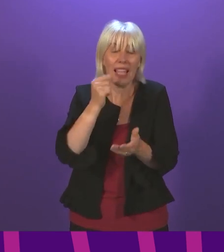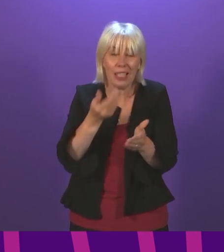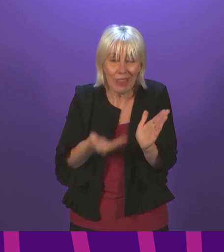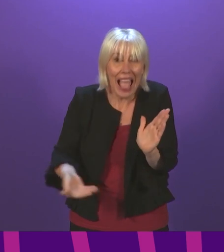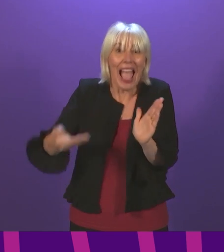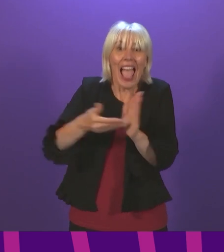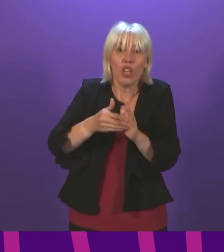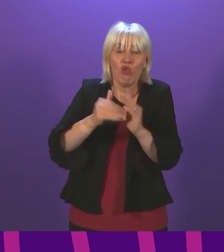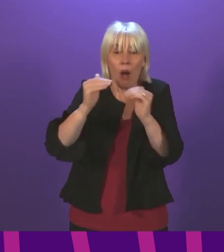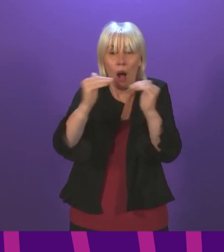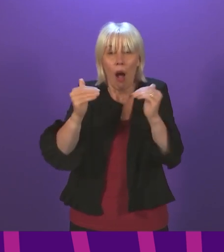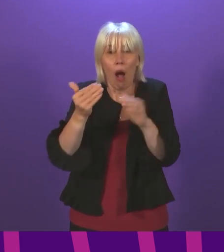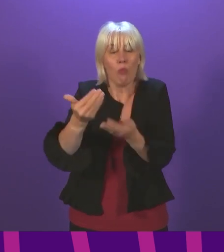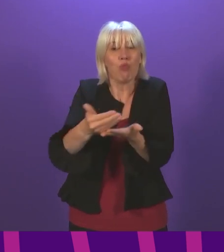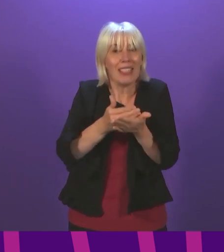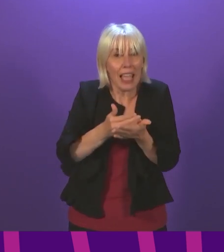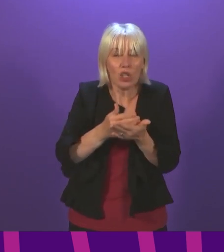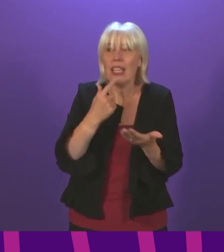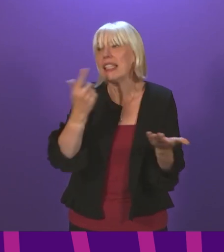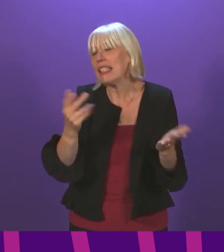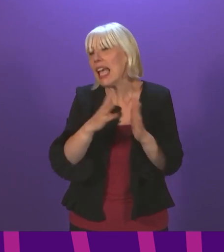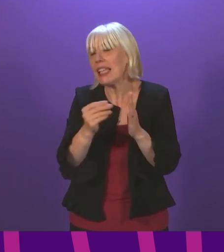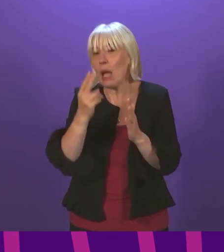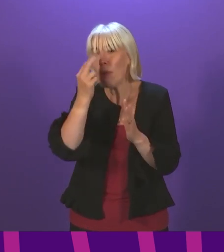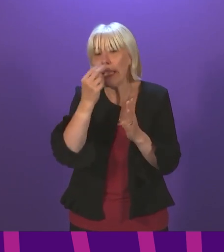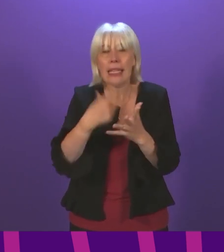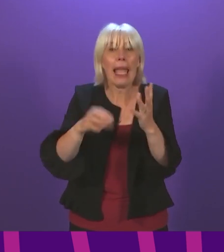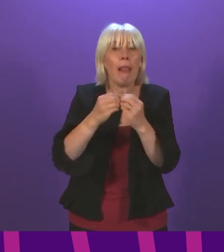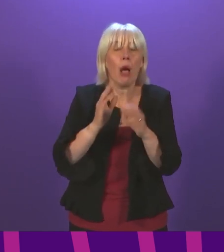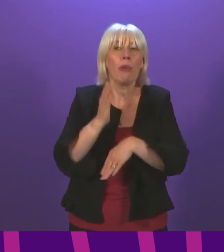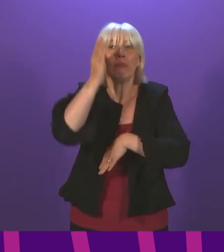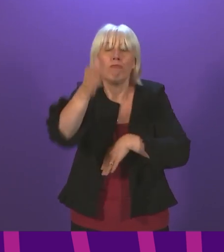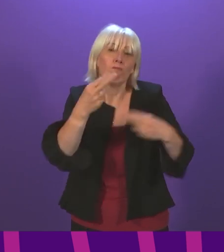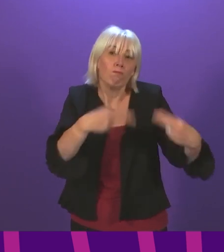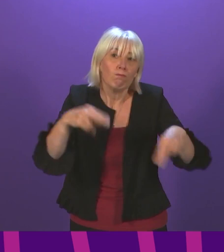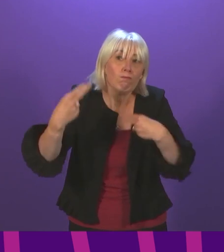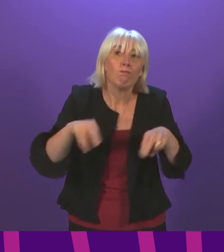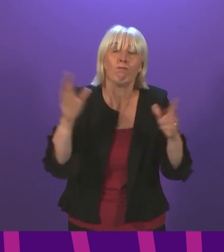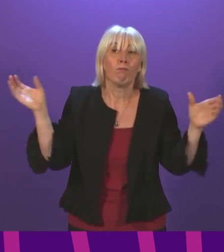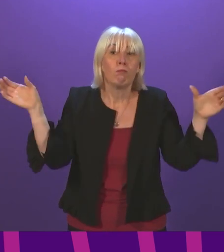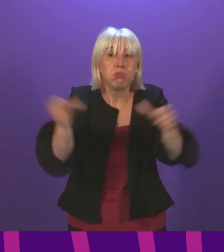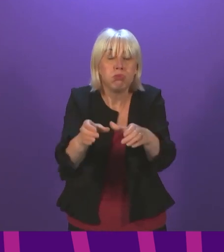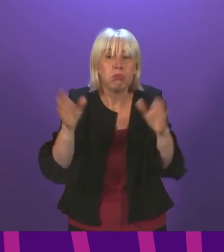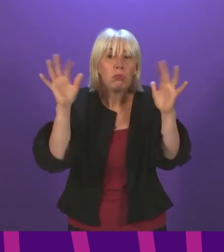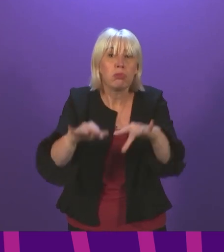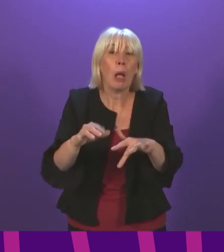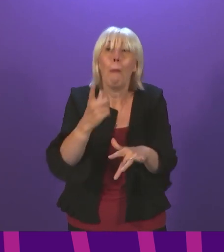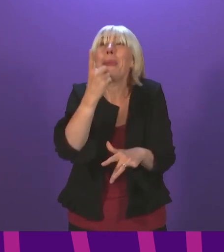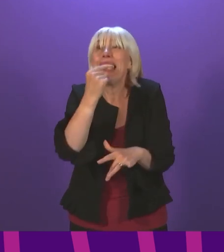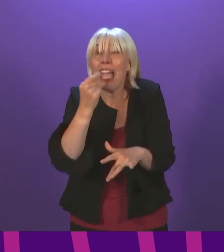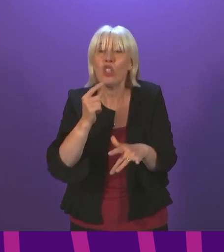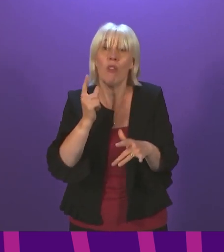protection. So that if you have, for example, a nightclub where people come together, where there is the potential for super spreading